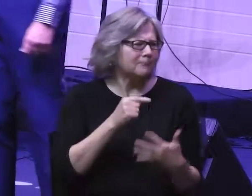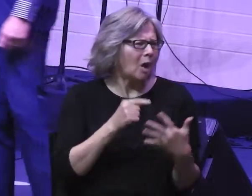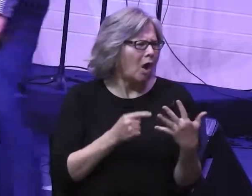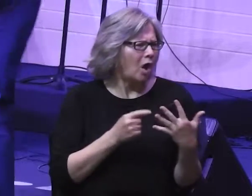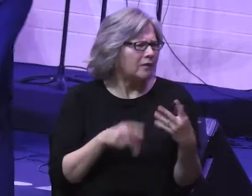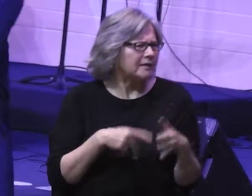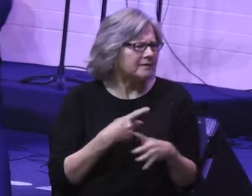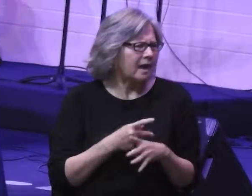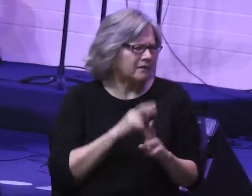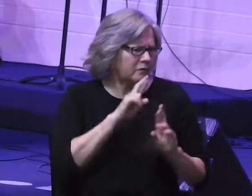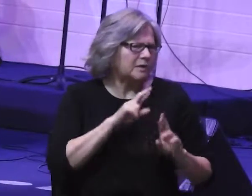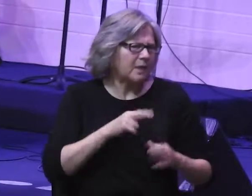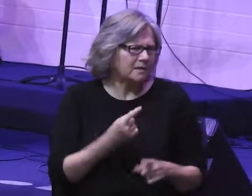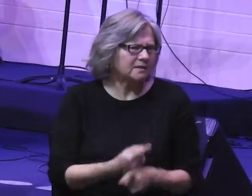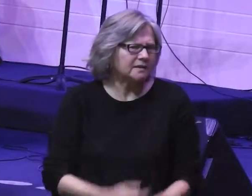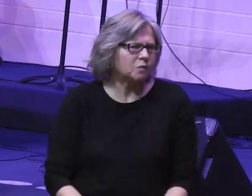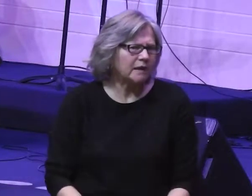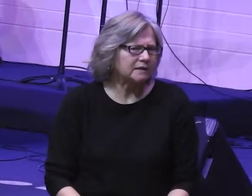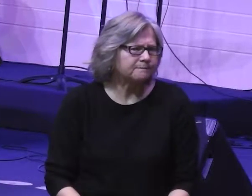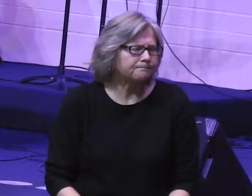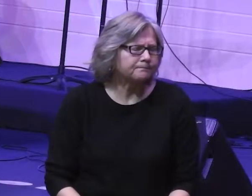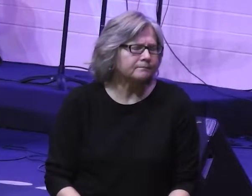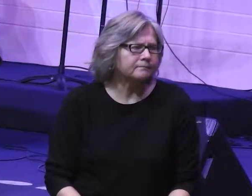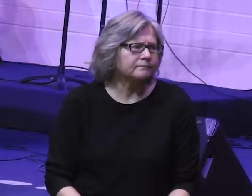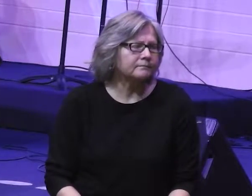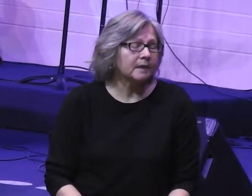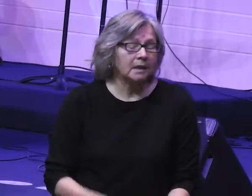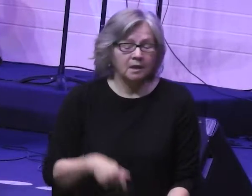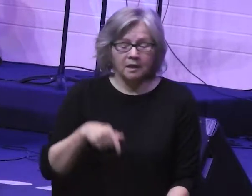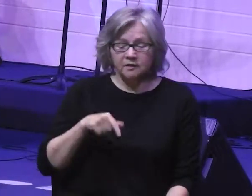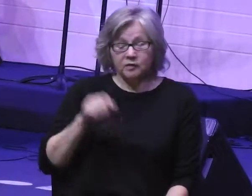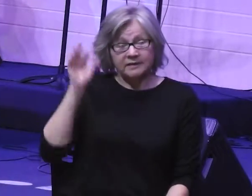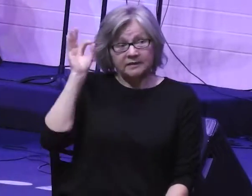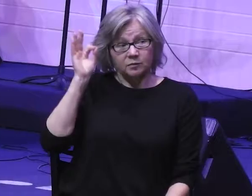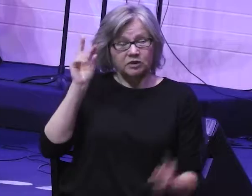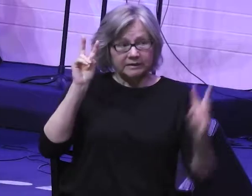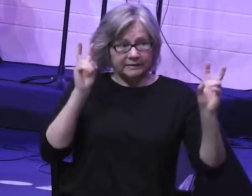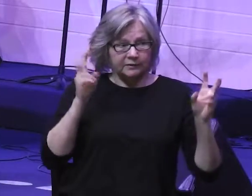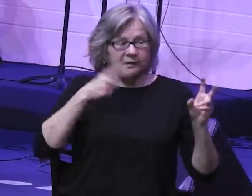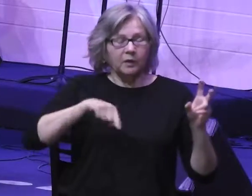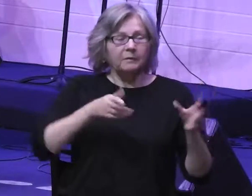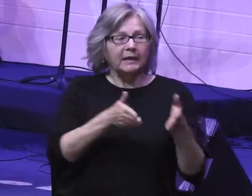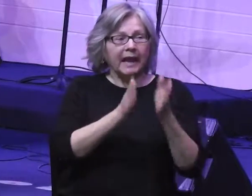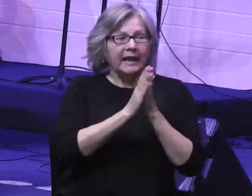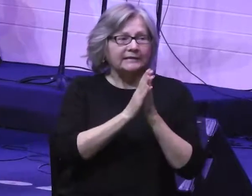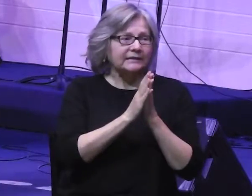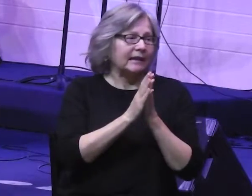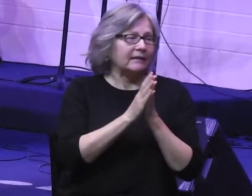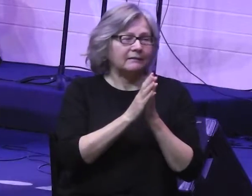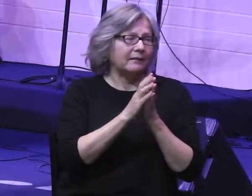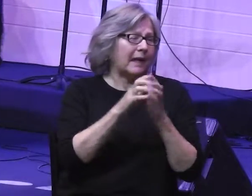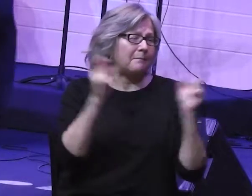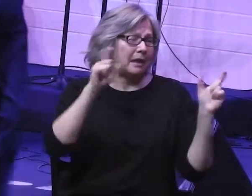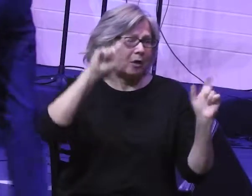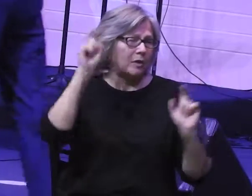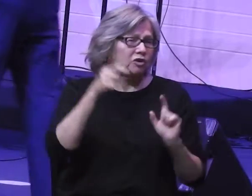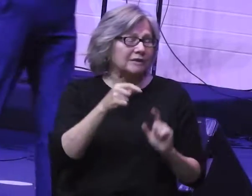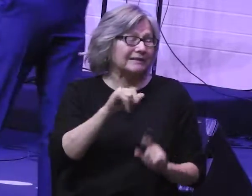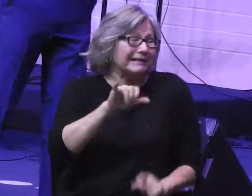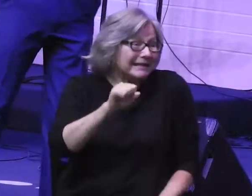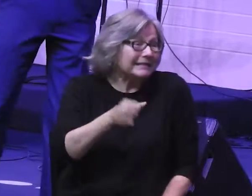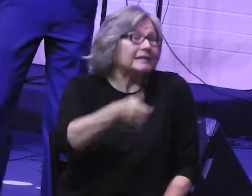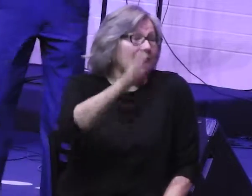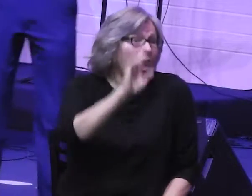All these kinds of responses, right? Now, in this sermon series, we've been asking this big question, is God